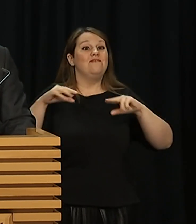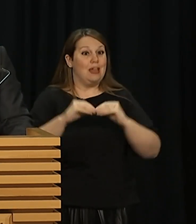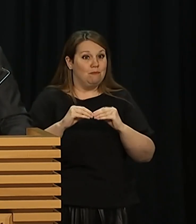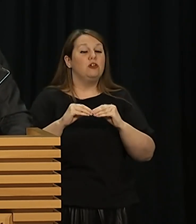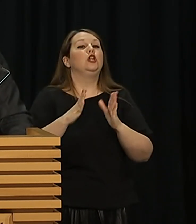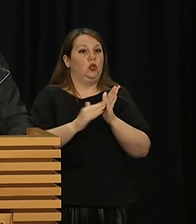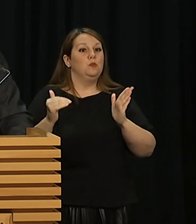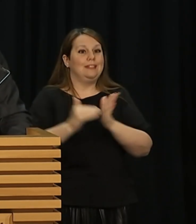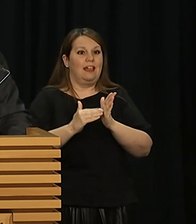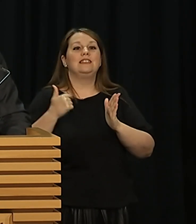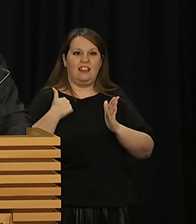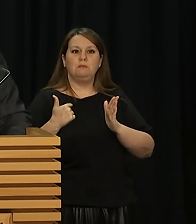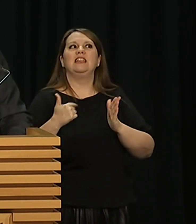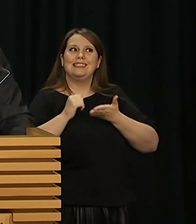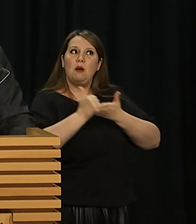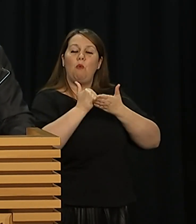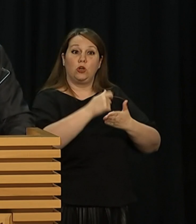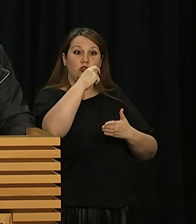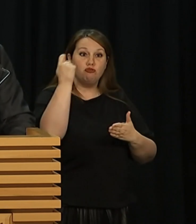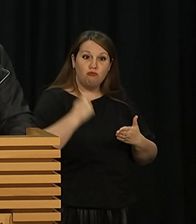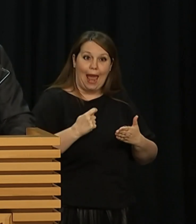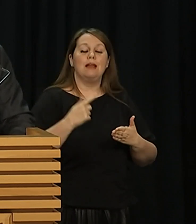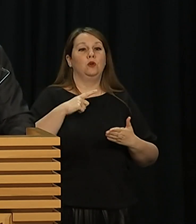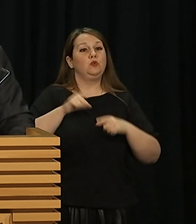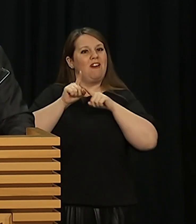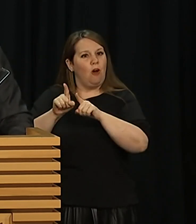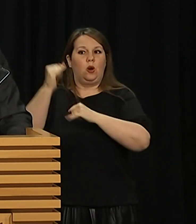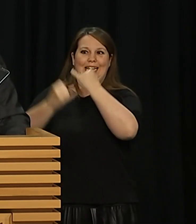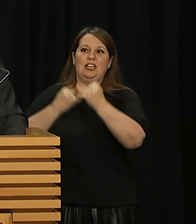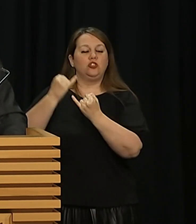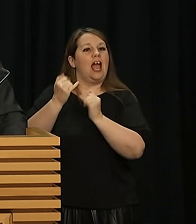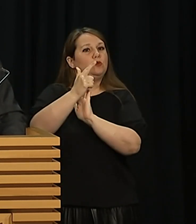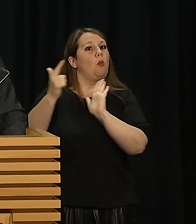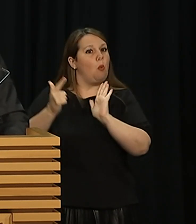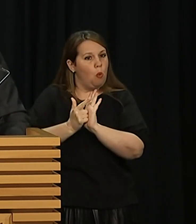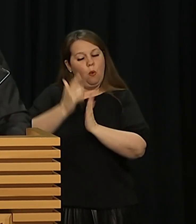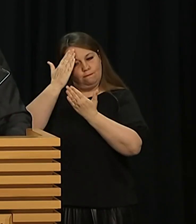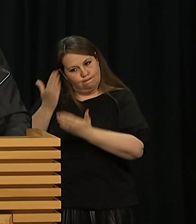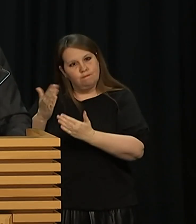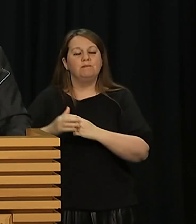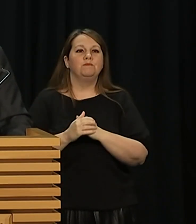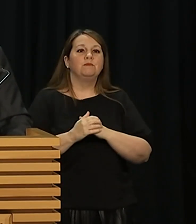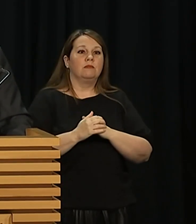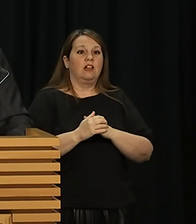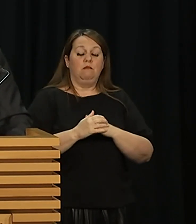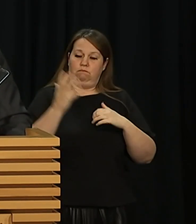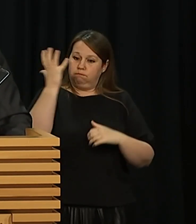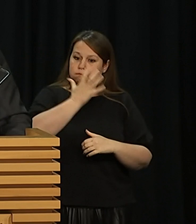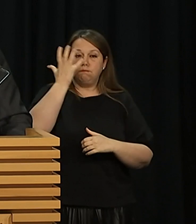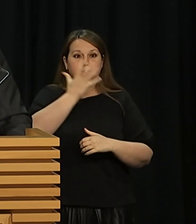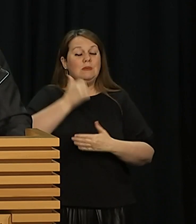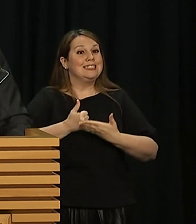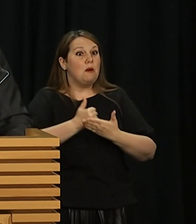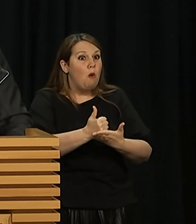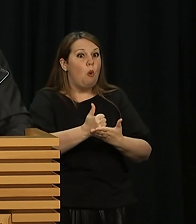as we play our part to uphold the rules of international law. That support to date has been significant and